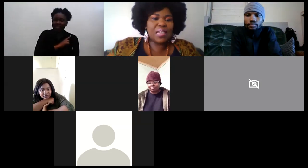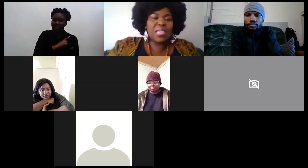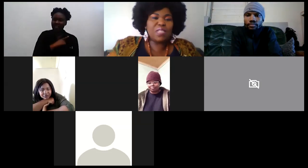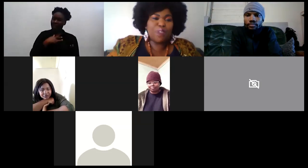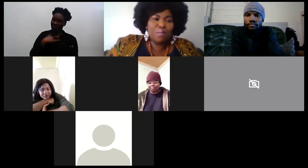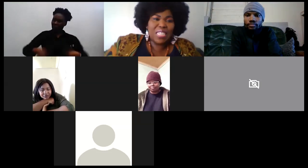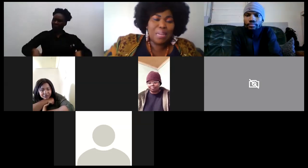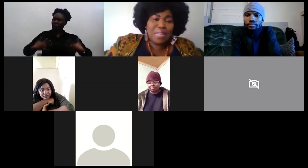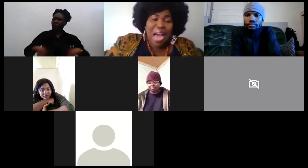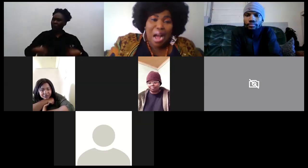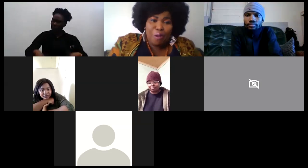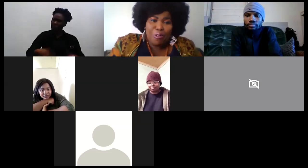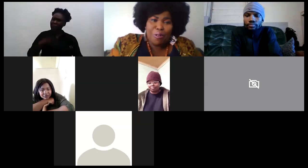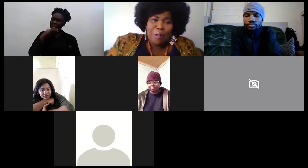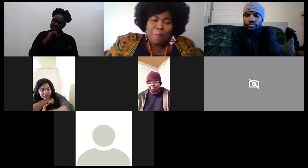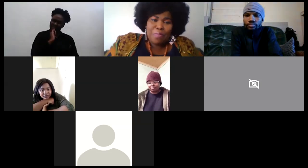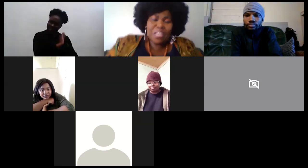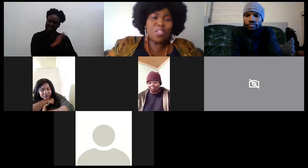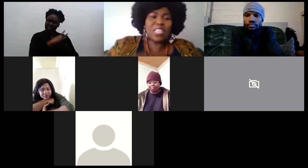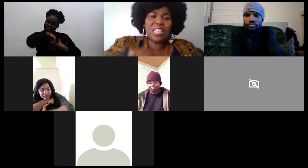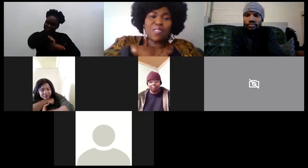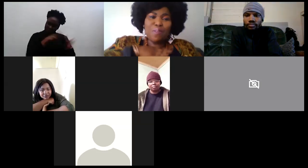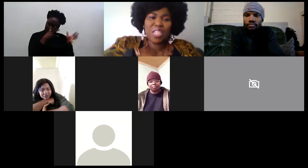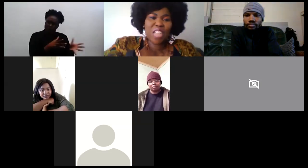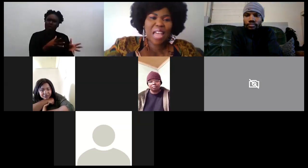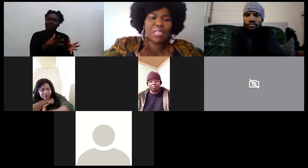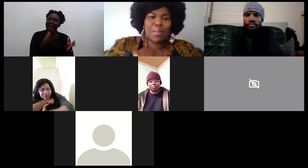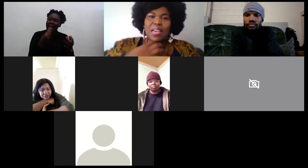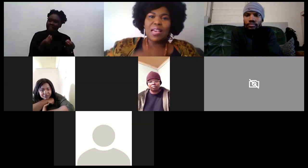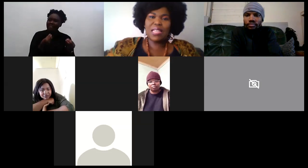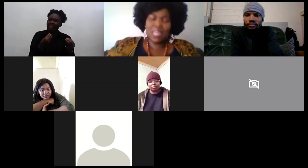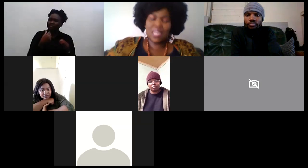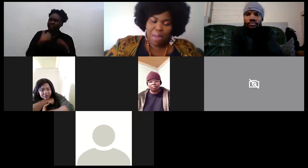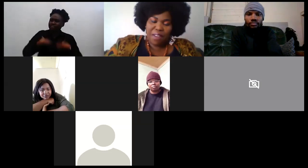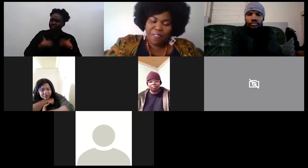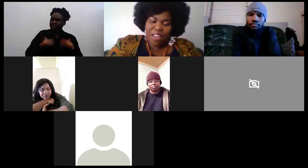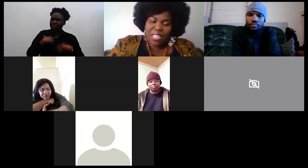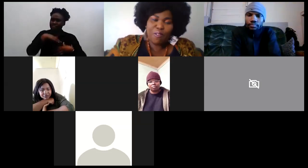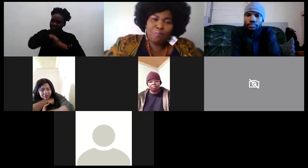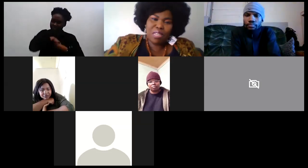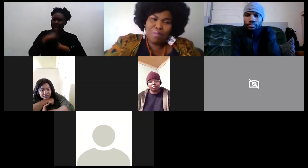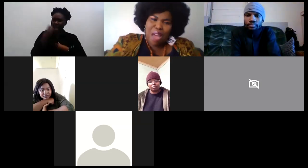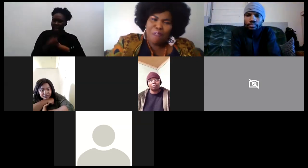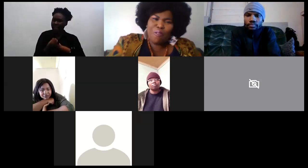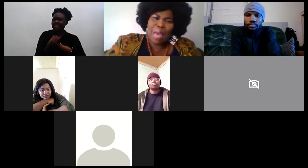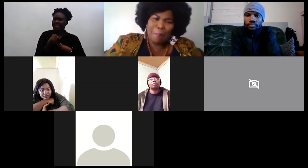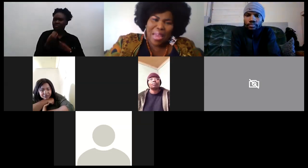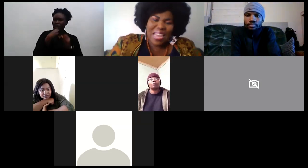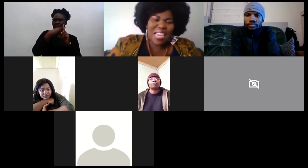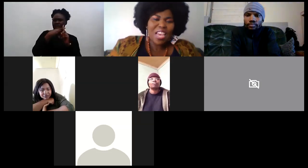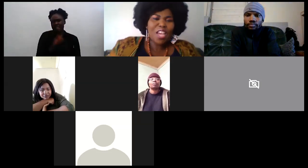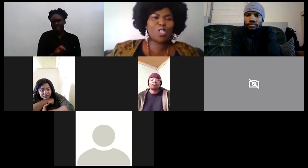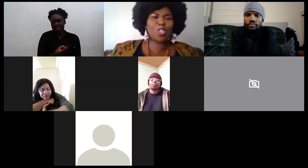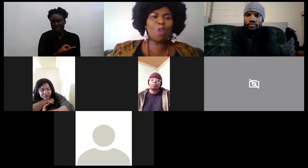is from deep down it's not just from the chest but it's manifested from deep down from their